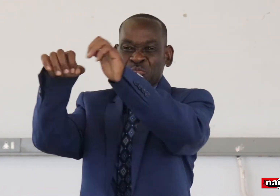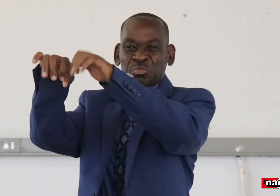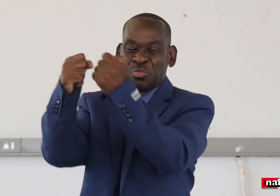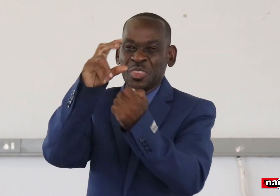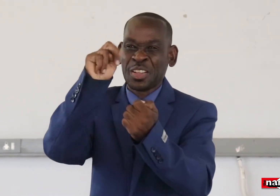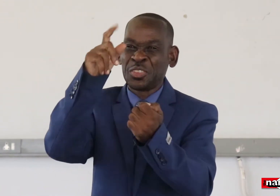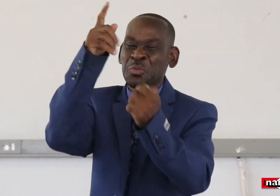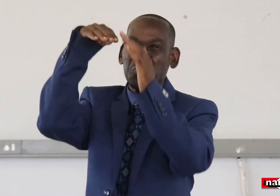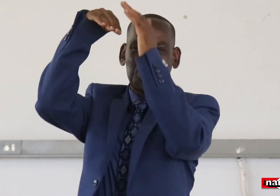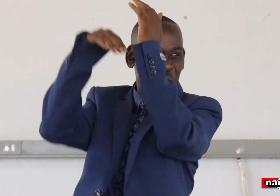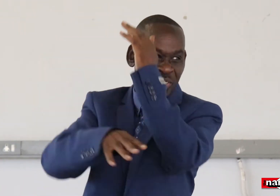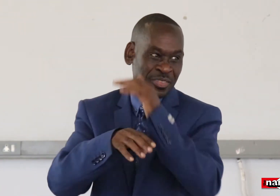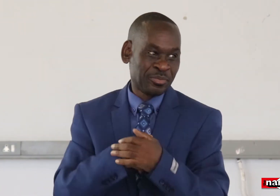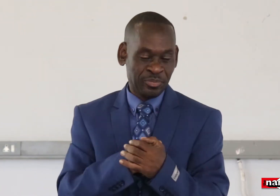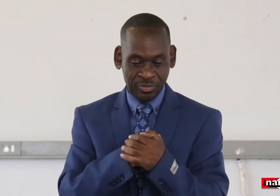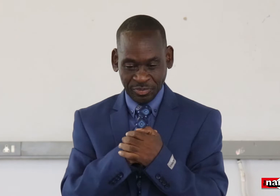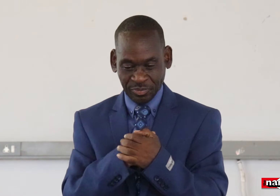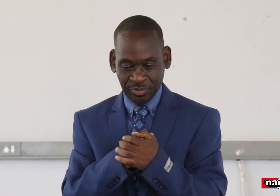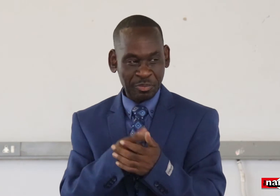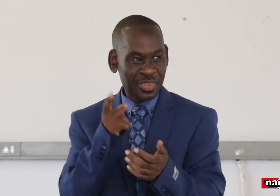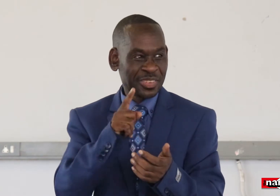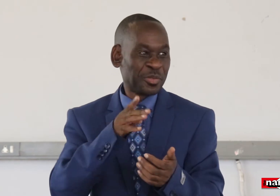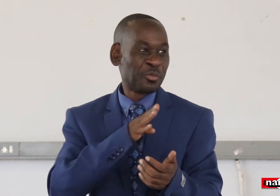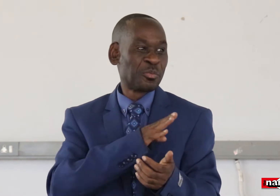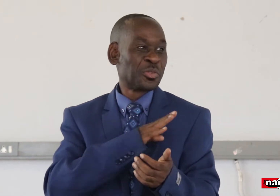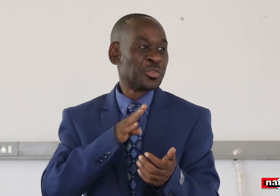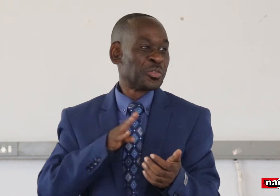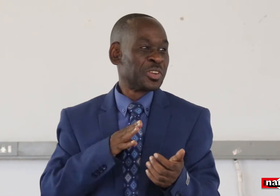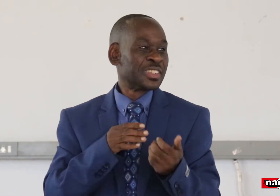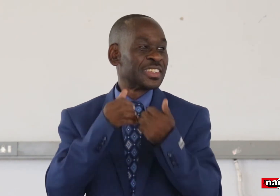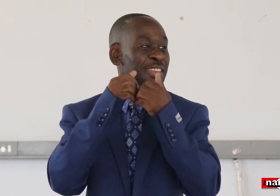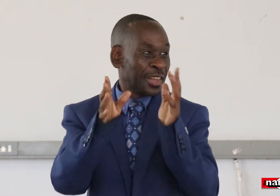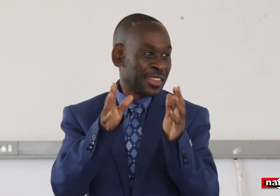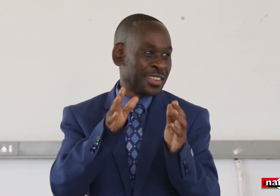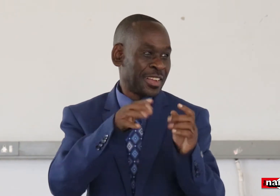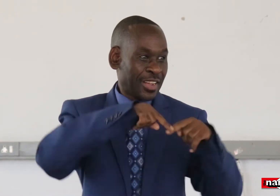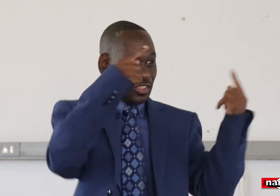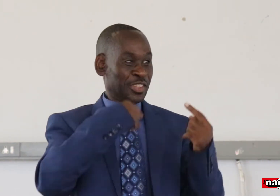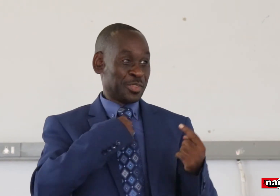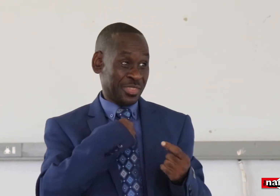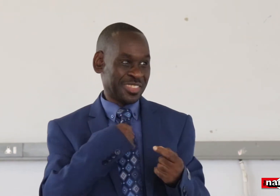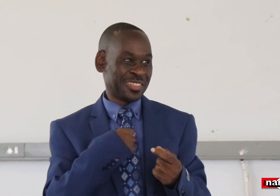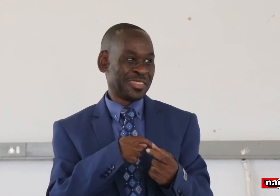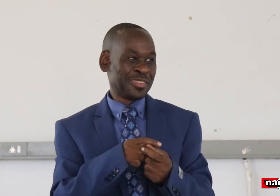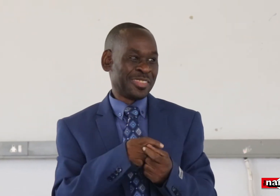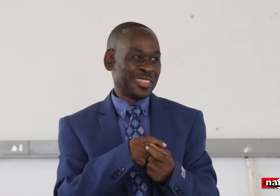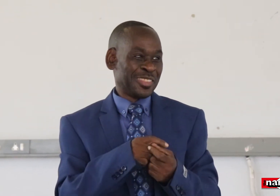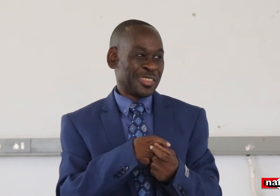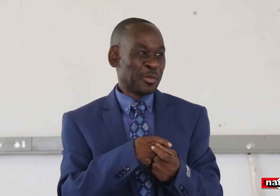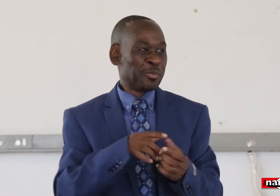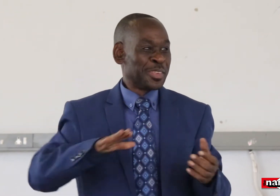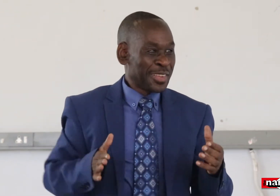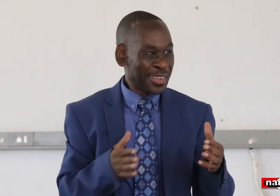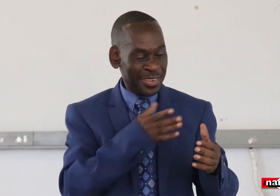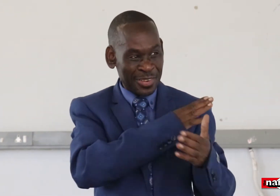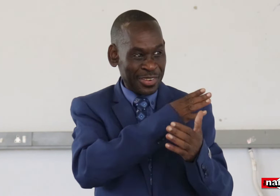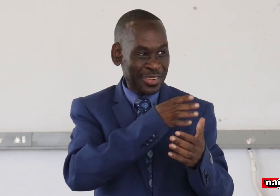continue our business. So now, many things are not happening, the Council is just heightening.